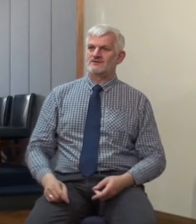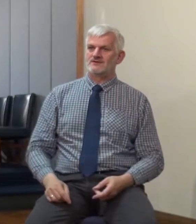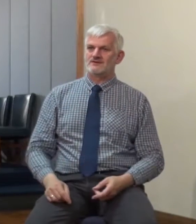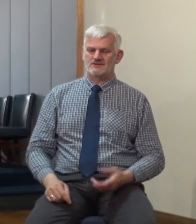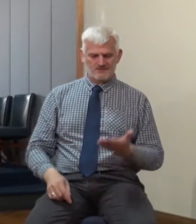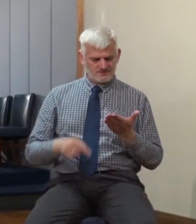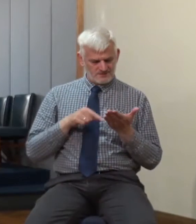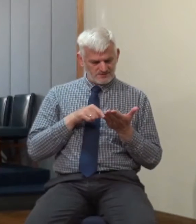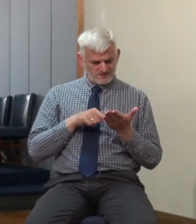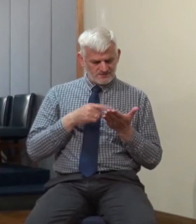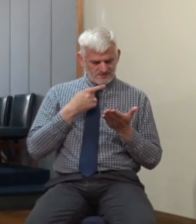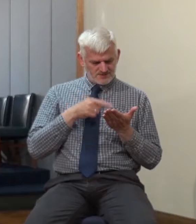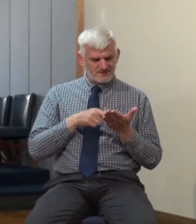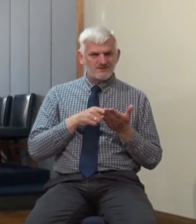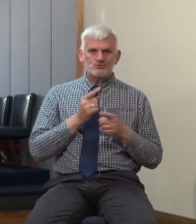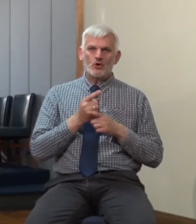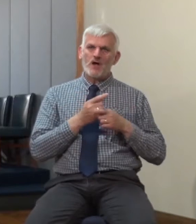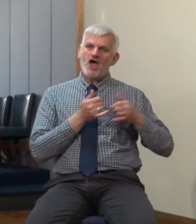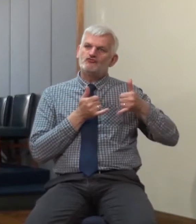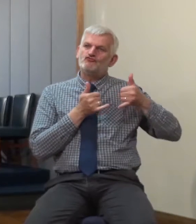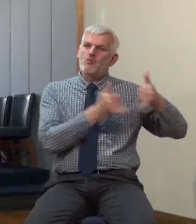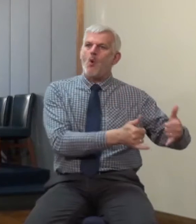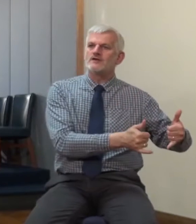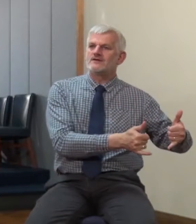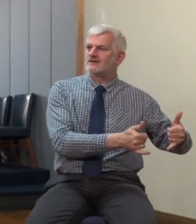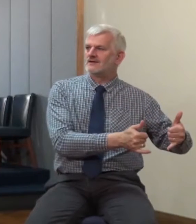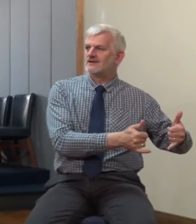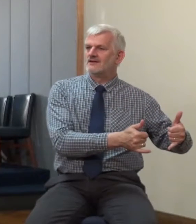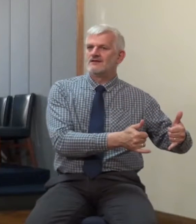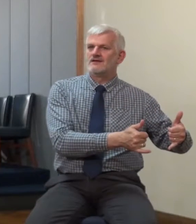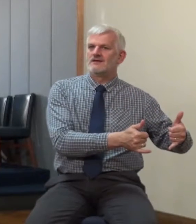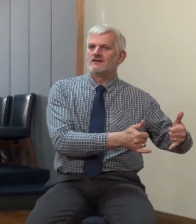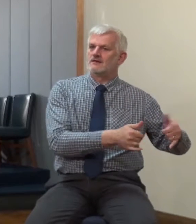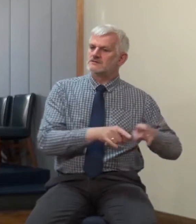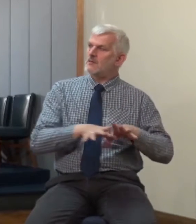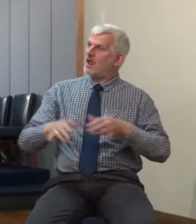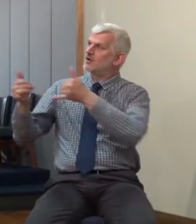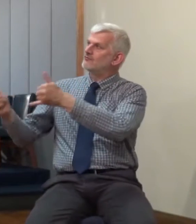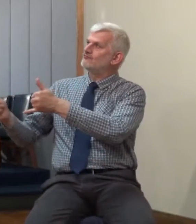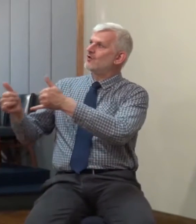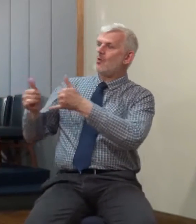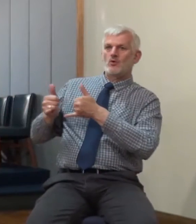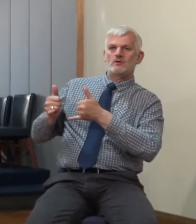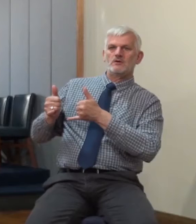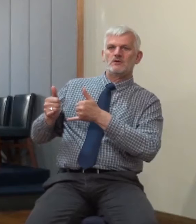eternal reward not on the basis of the numbers who you bring into the kingdom but your